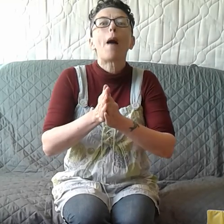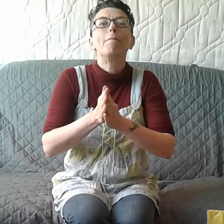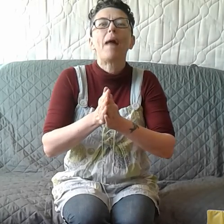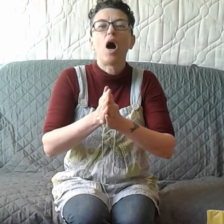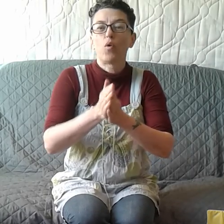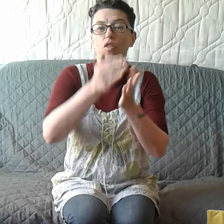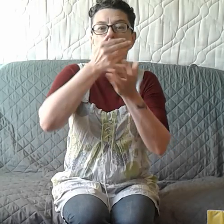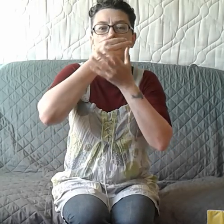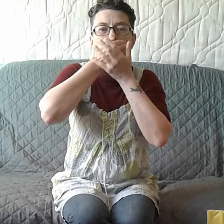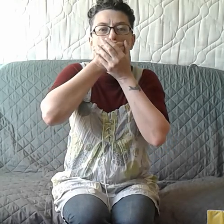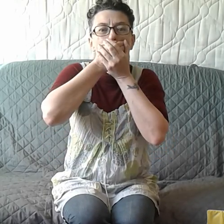mouth.